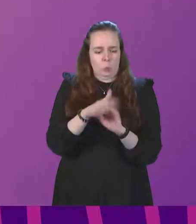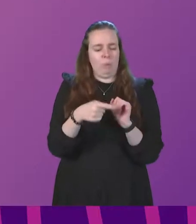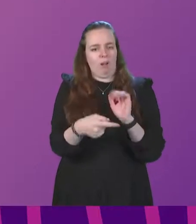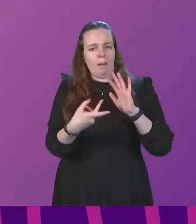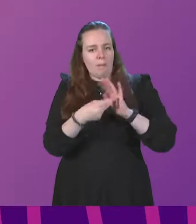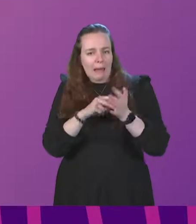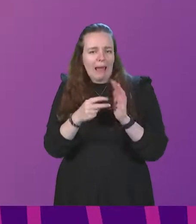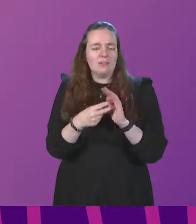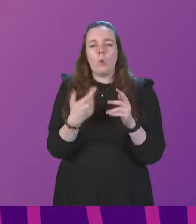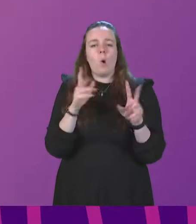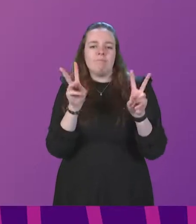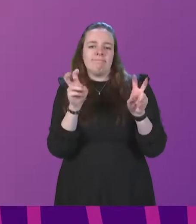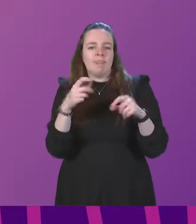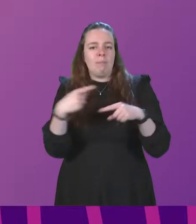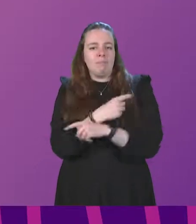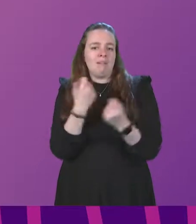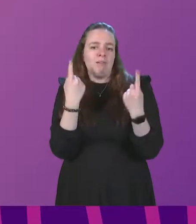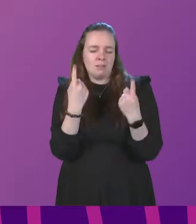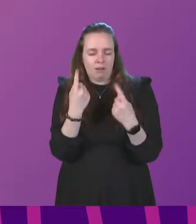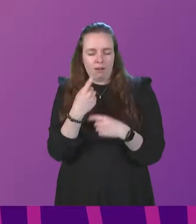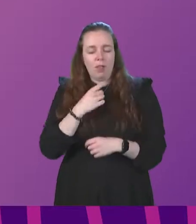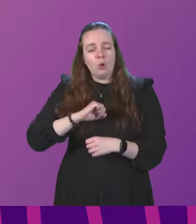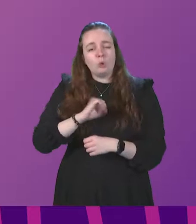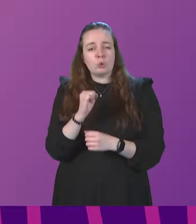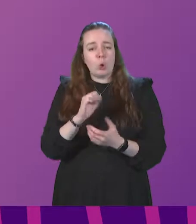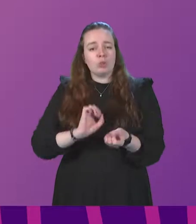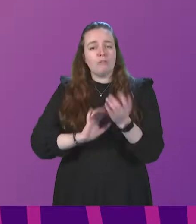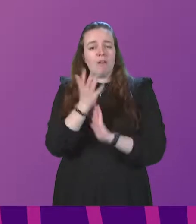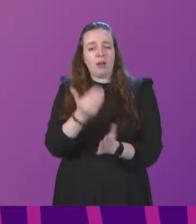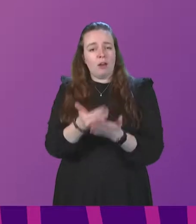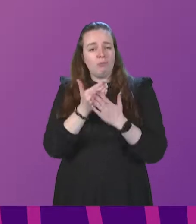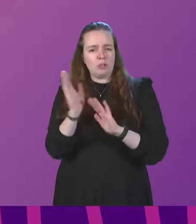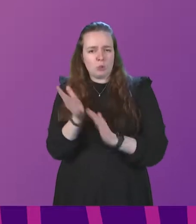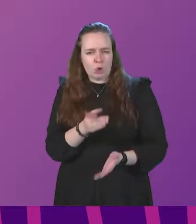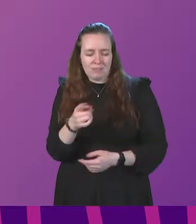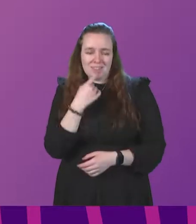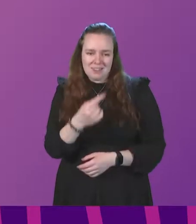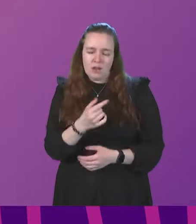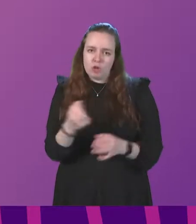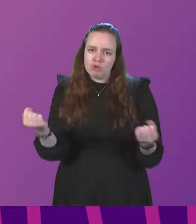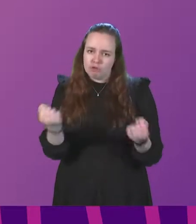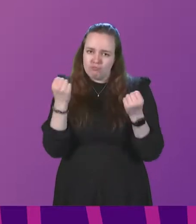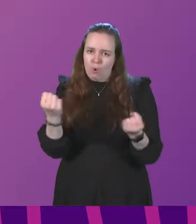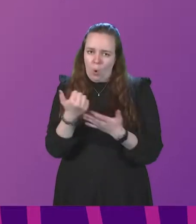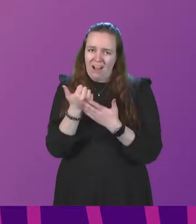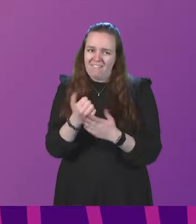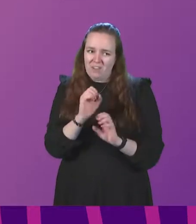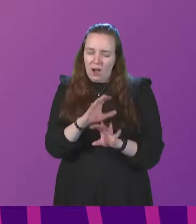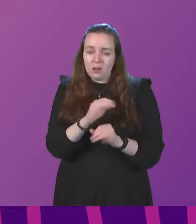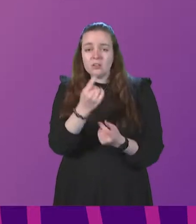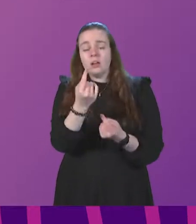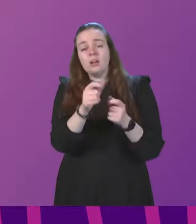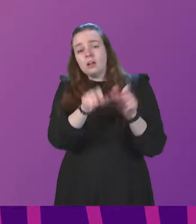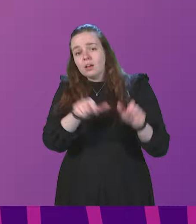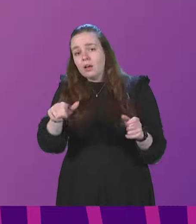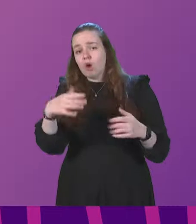or misunderstandings. The Scottish Fire and Rescue Service said it would strongly advise those responsible to